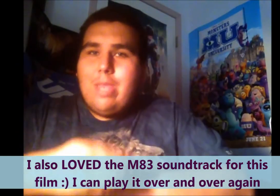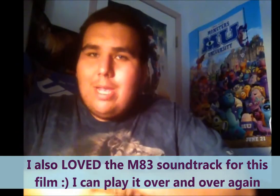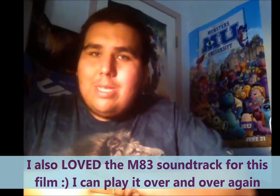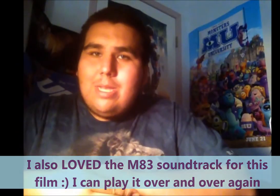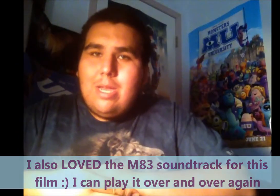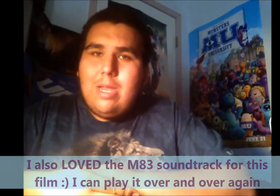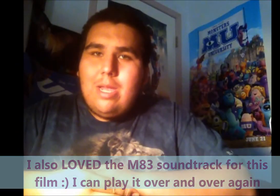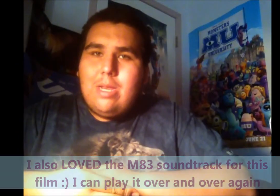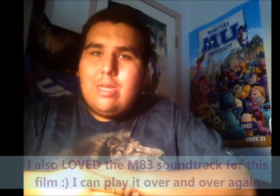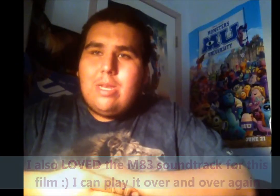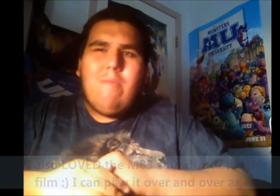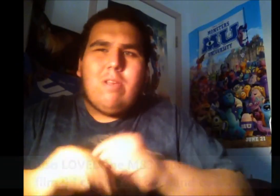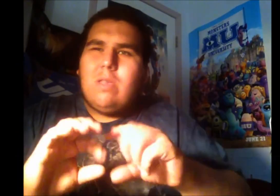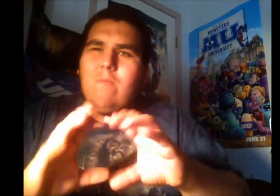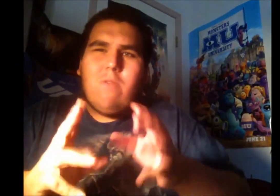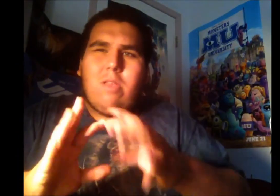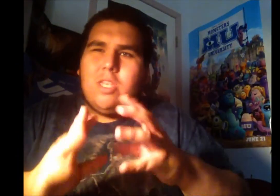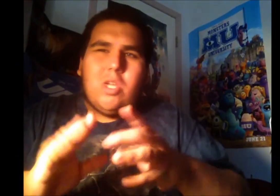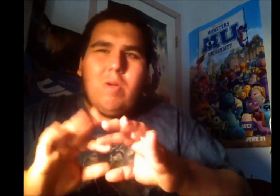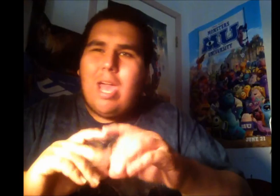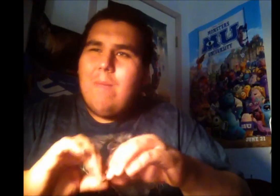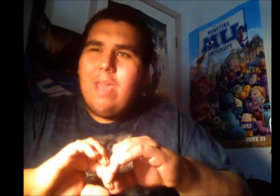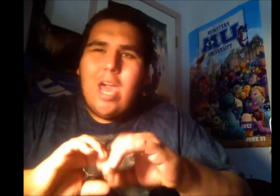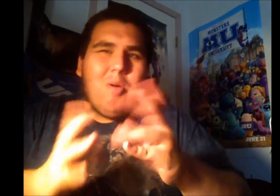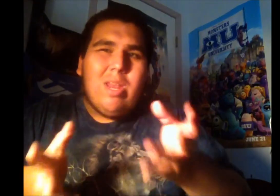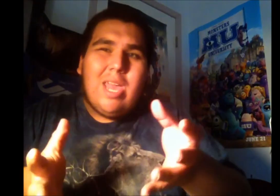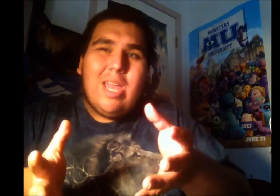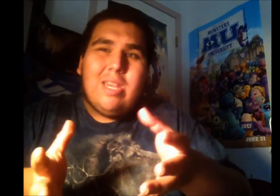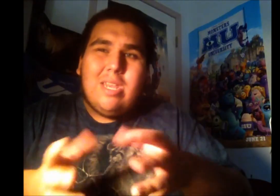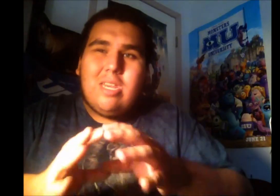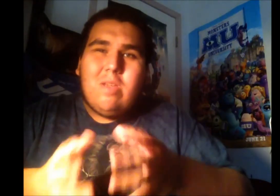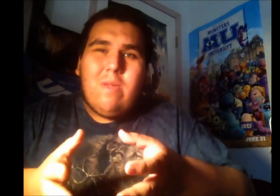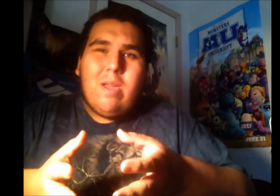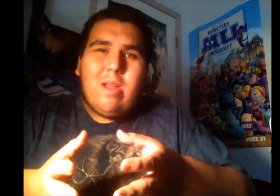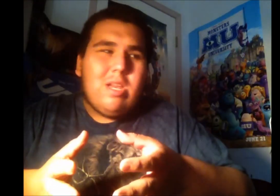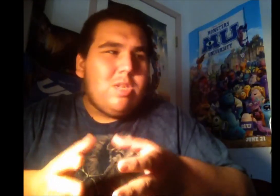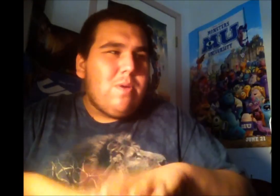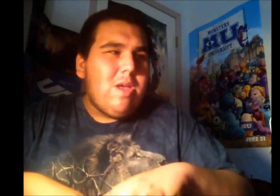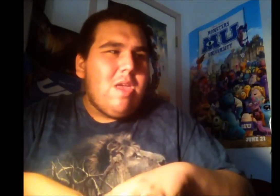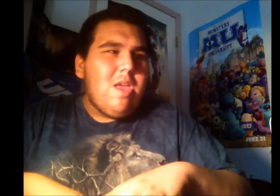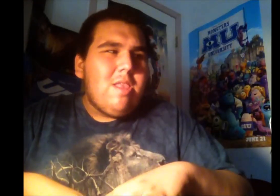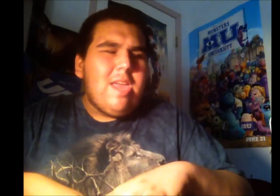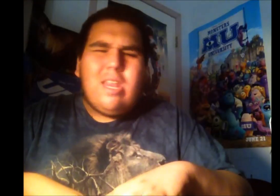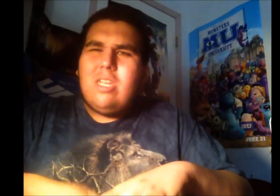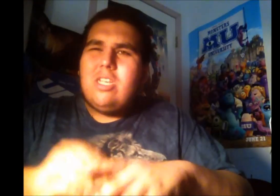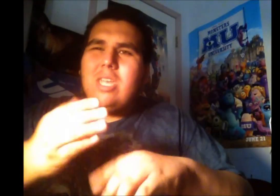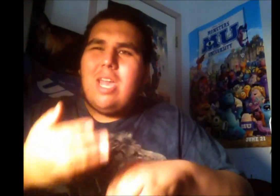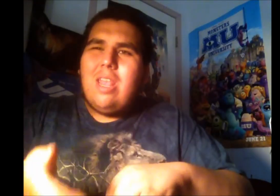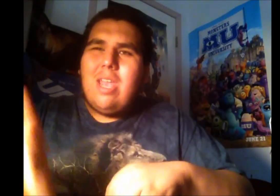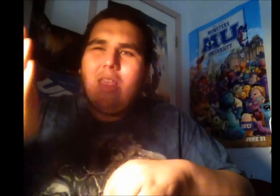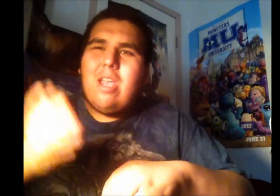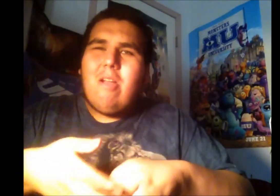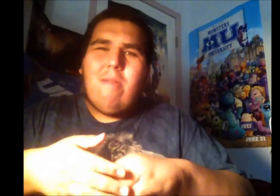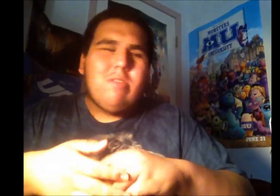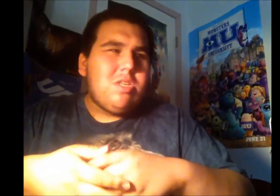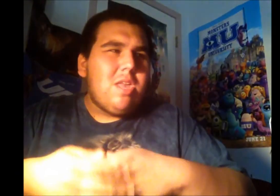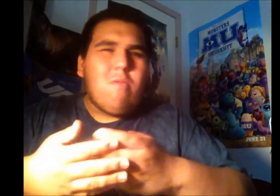things didn't. I wasn't really too happy how it ended, to be honest. But the ending's just kind of like there. I was just like,